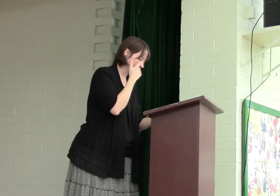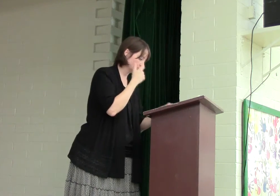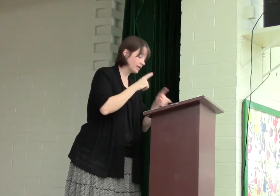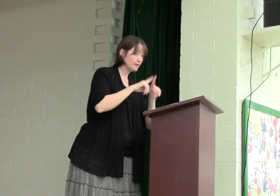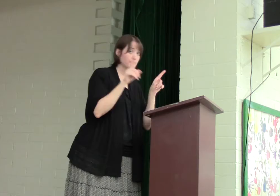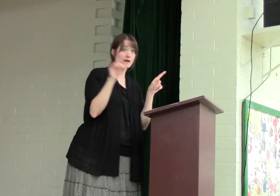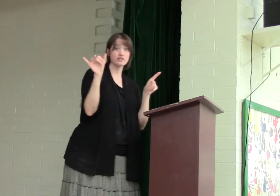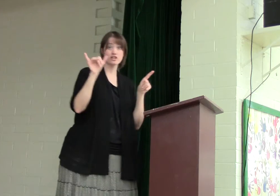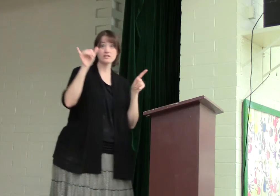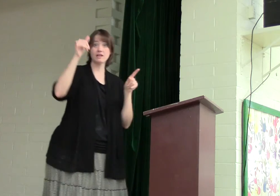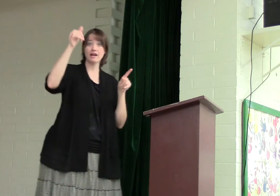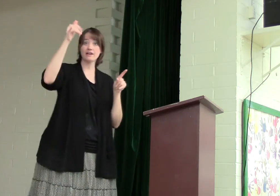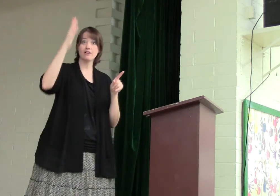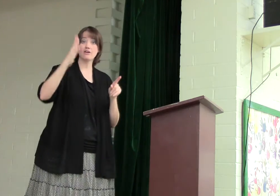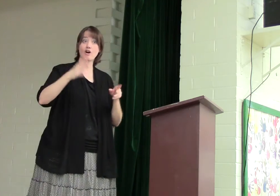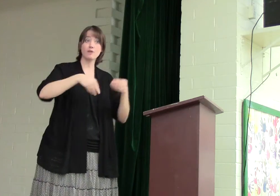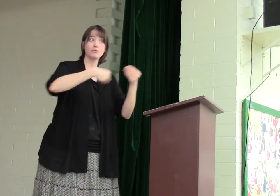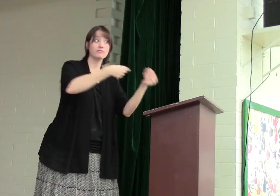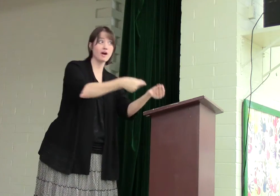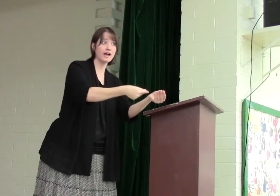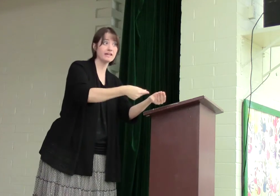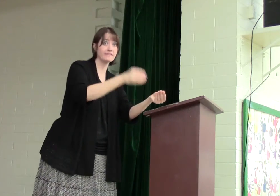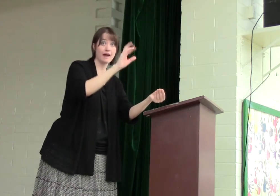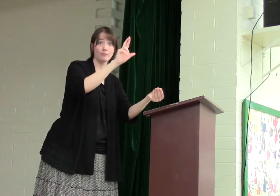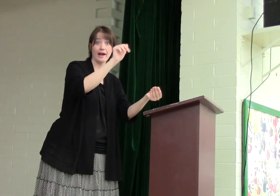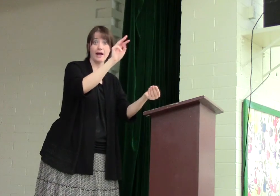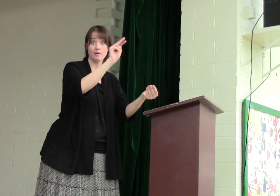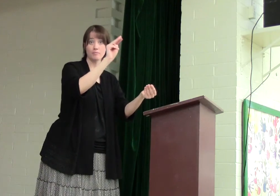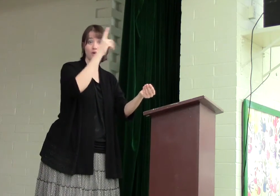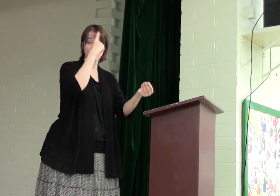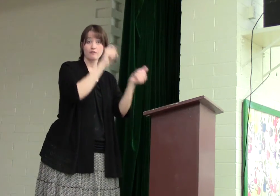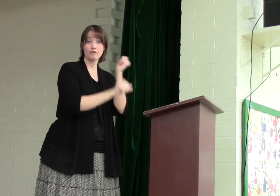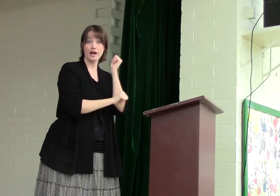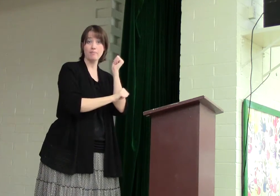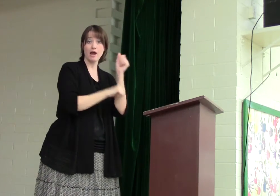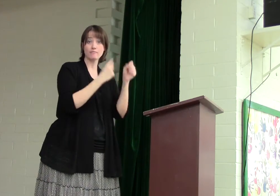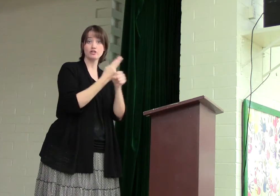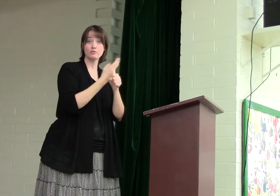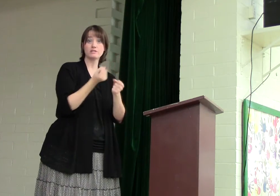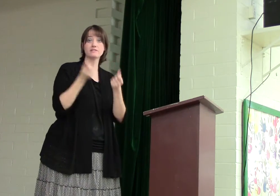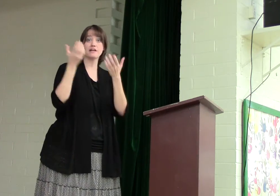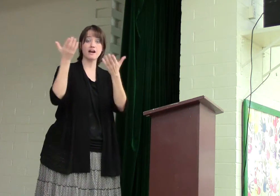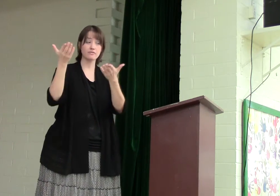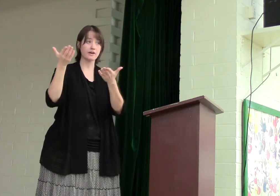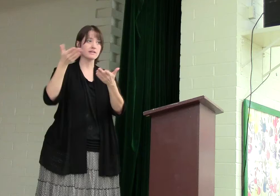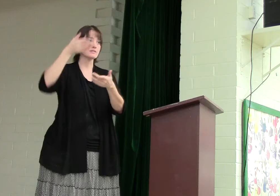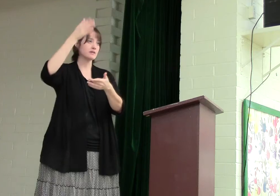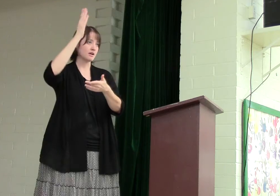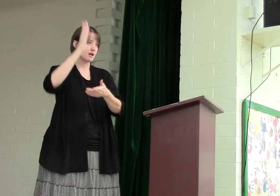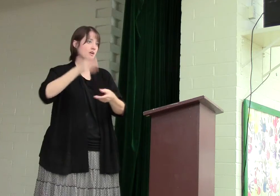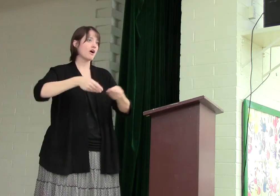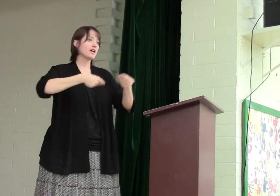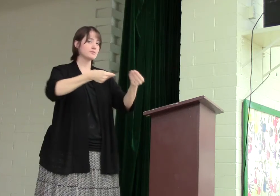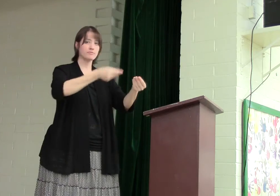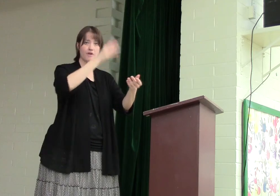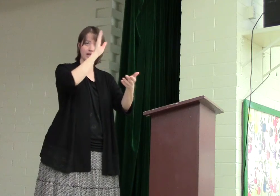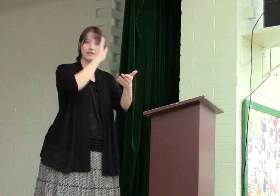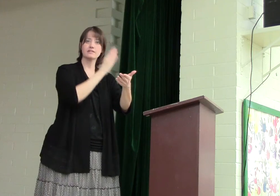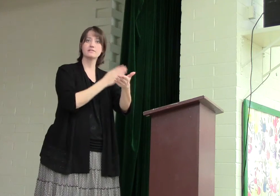But just like God provided that ram for Abraham to use as a sacrifice, God has provided His